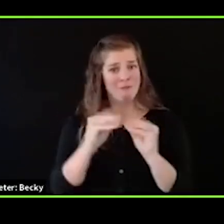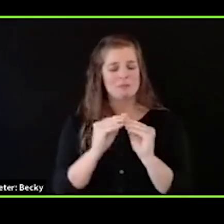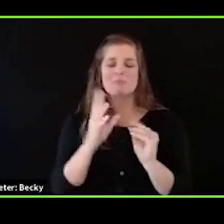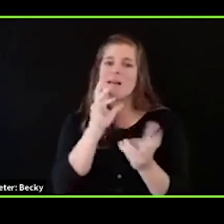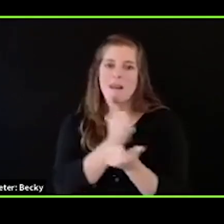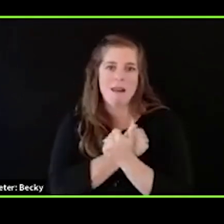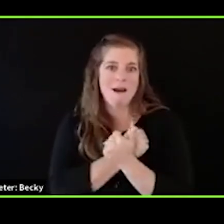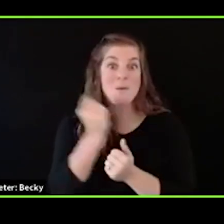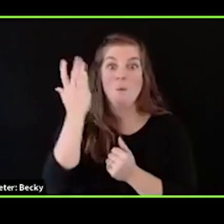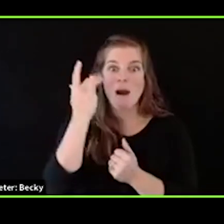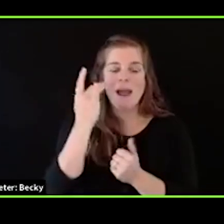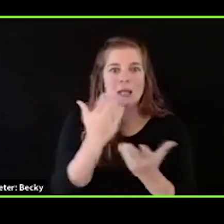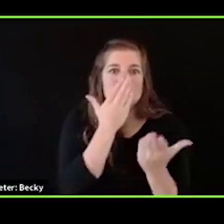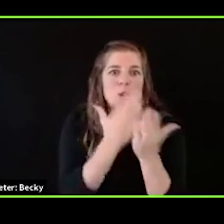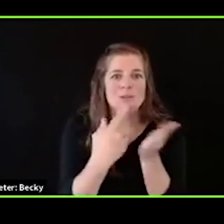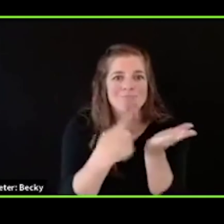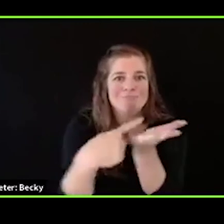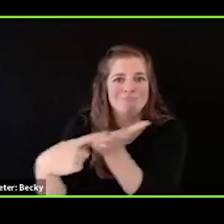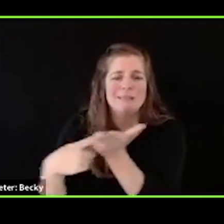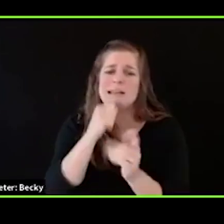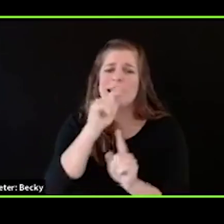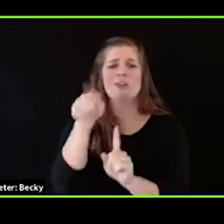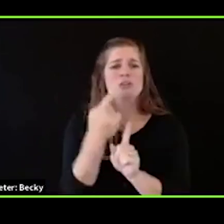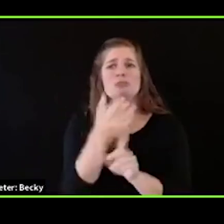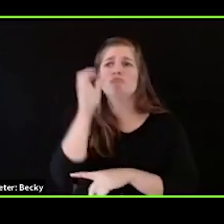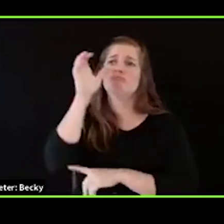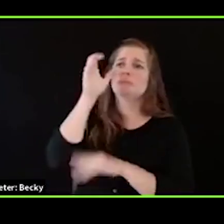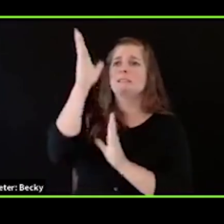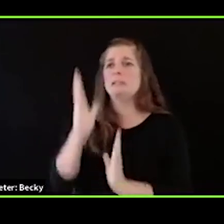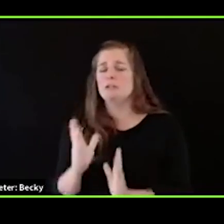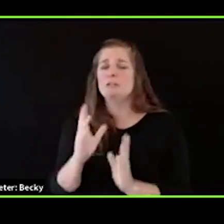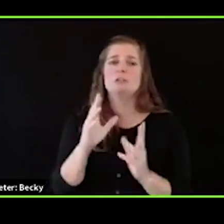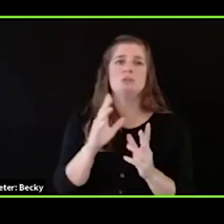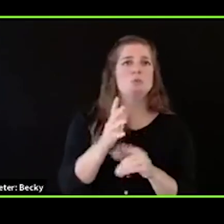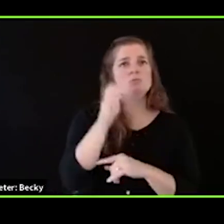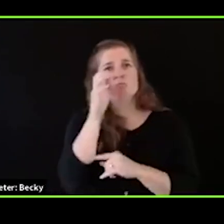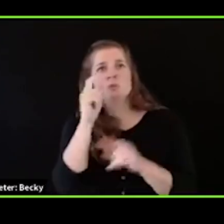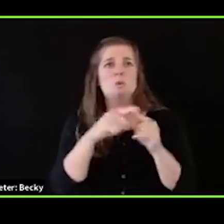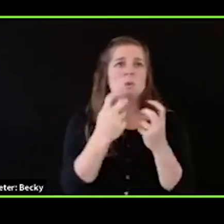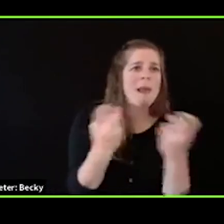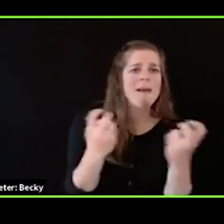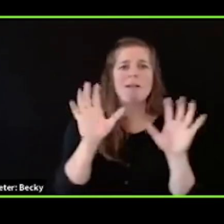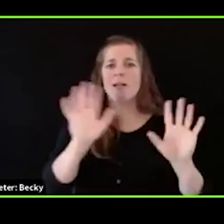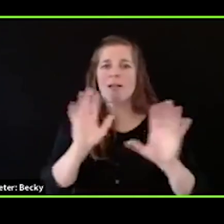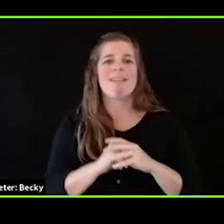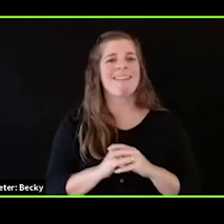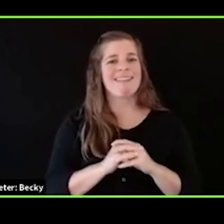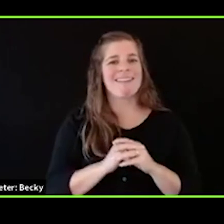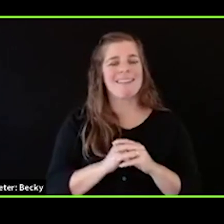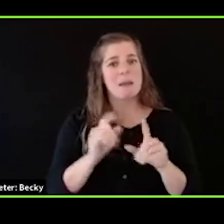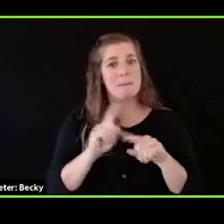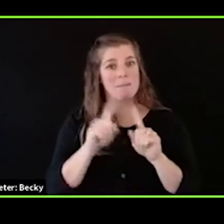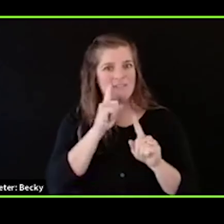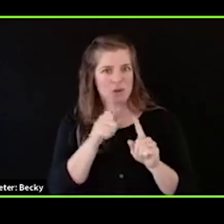juicy conversations, not just getting to hear wonderful speakers and engage in panels and workshops, but for those juicy